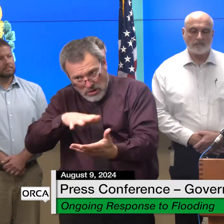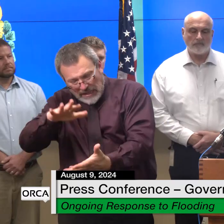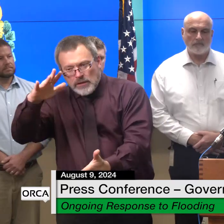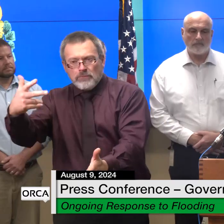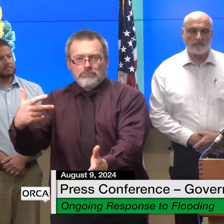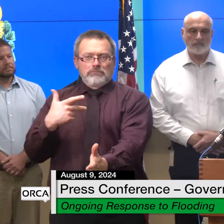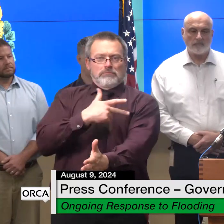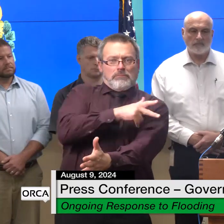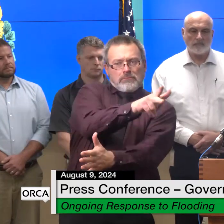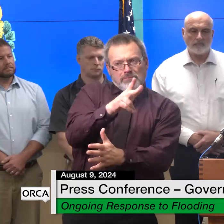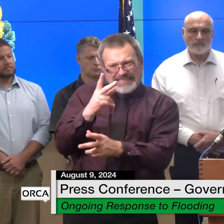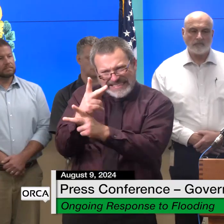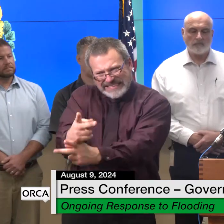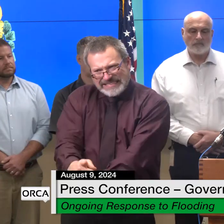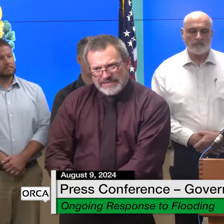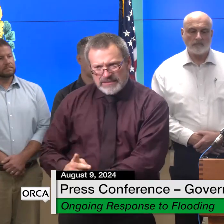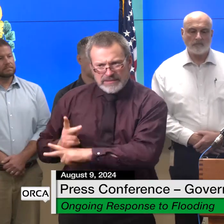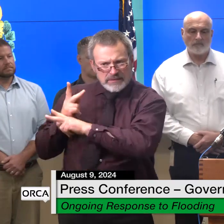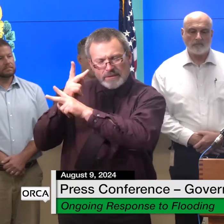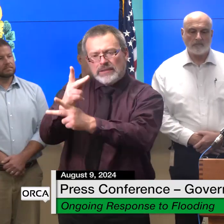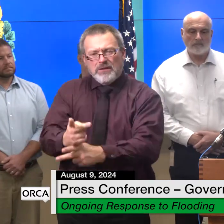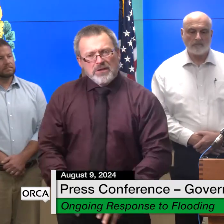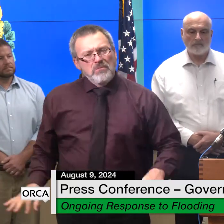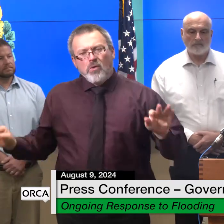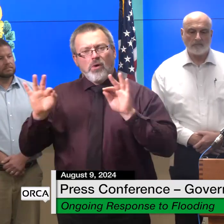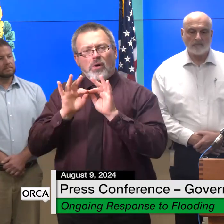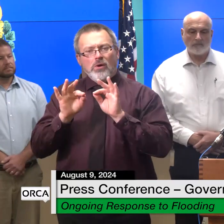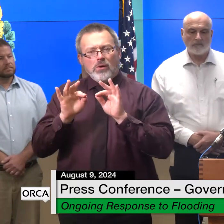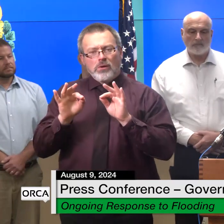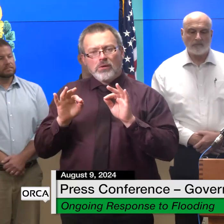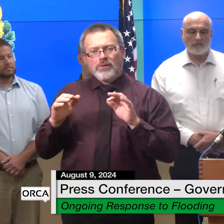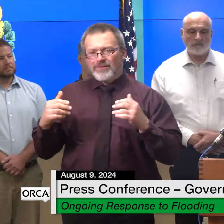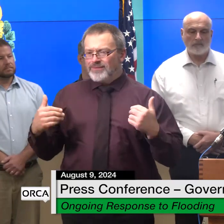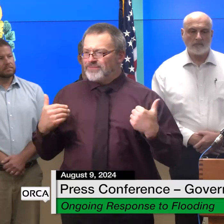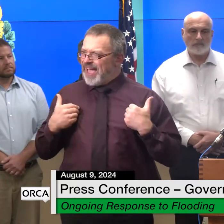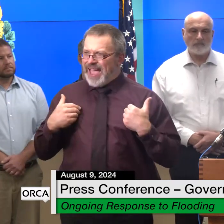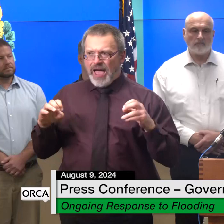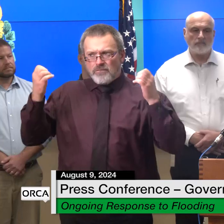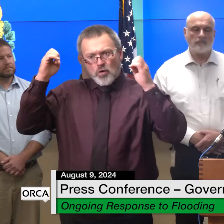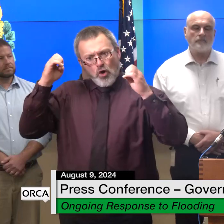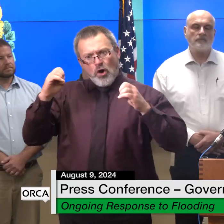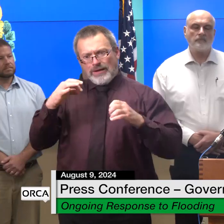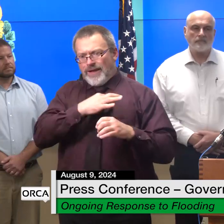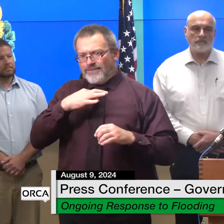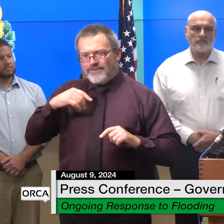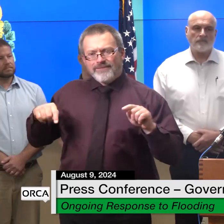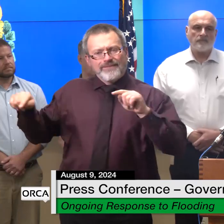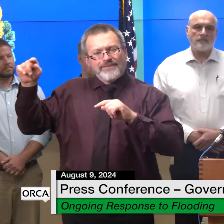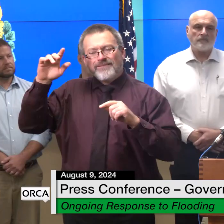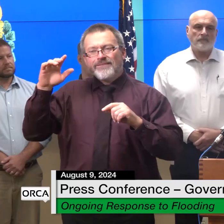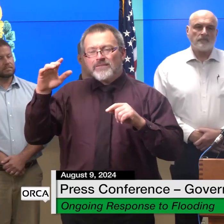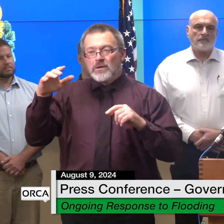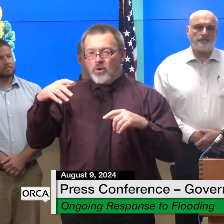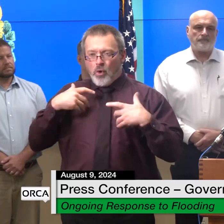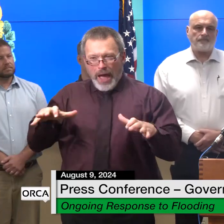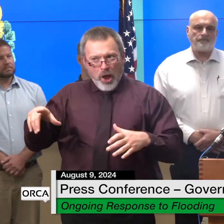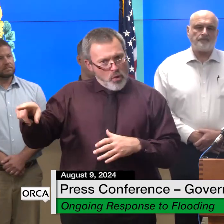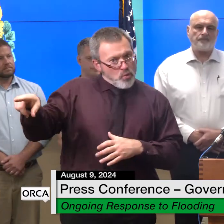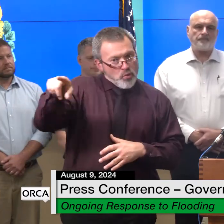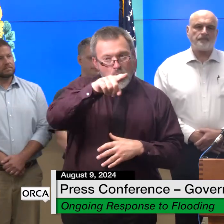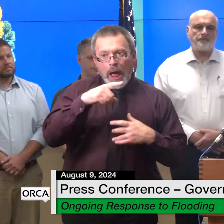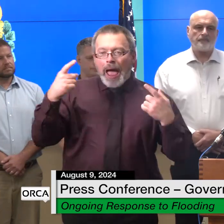we have emergency crews staged across the state but please do not create a situation where you have to be rescued